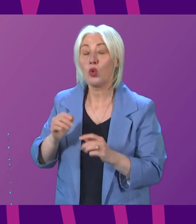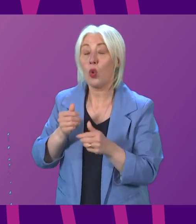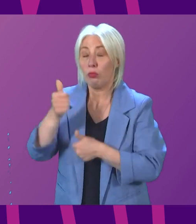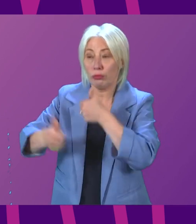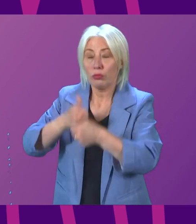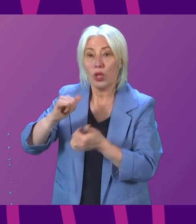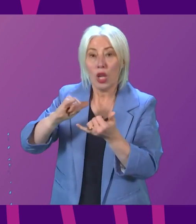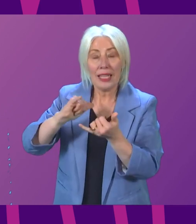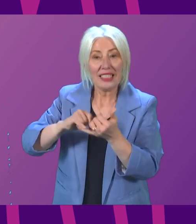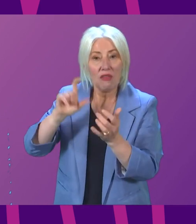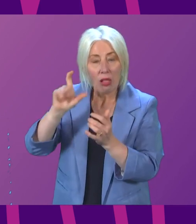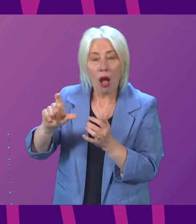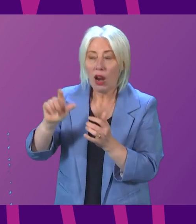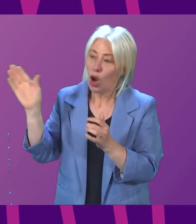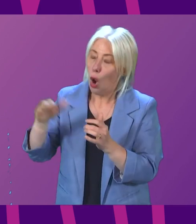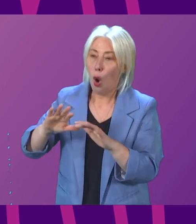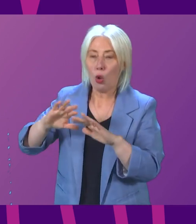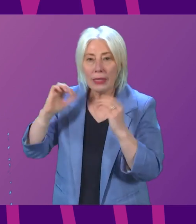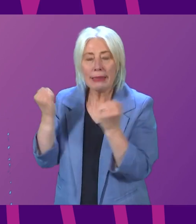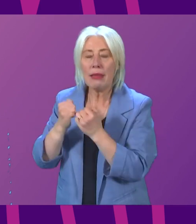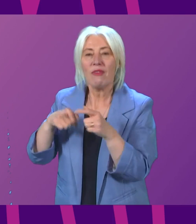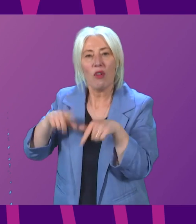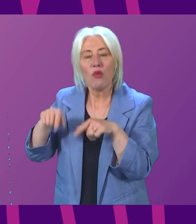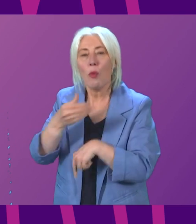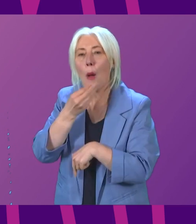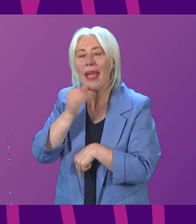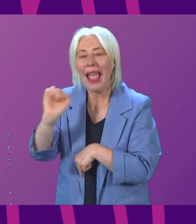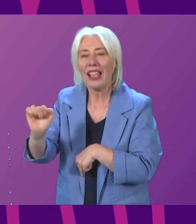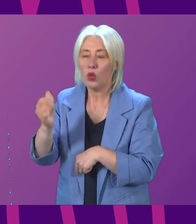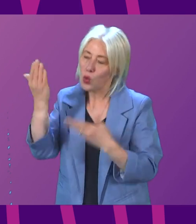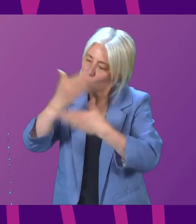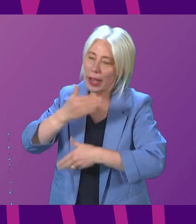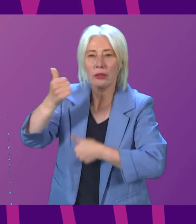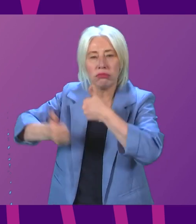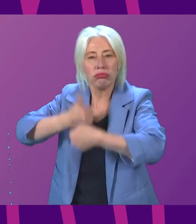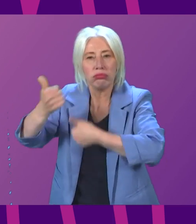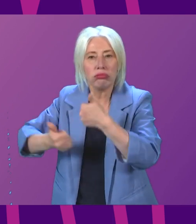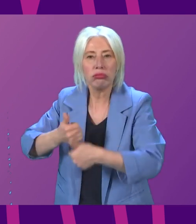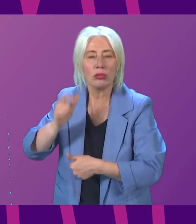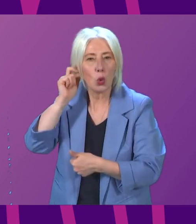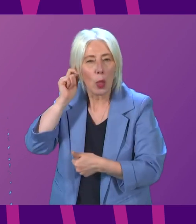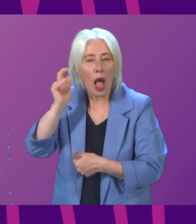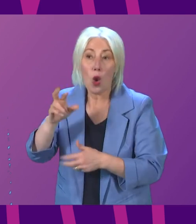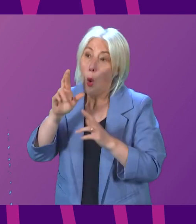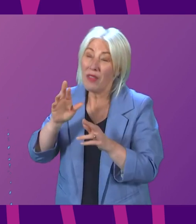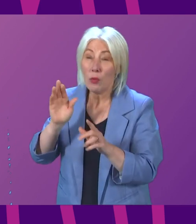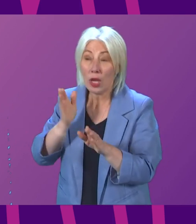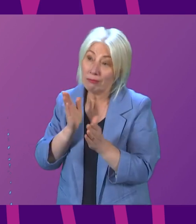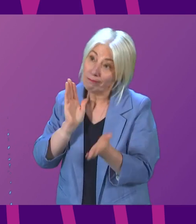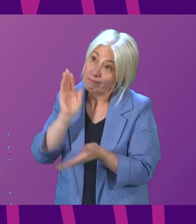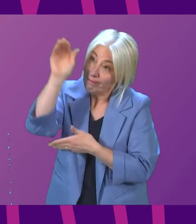Clarke, Andy Robertson and the entire Scotland men's football team all the very best for tonight? I hope they can take us to a World Cup.